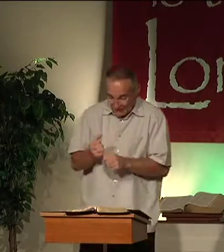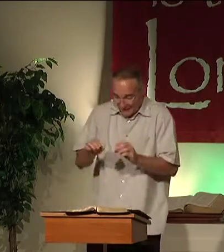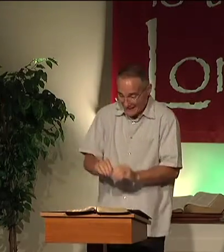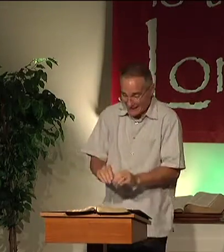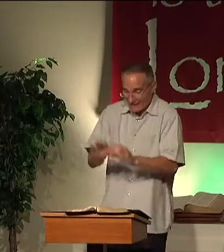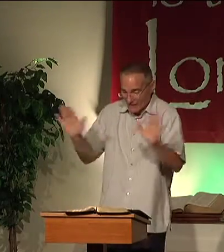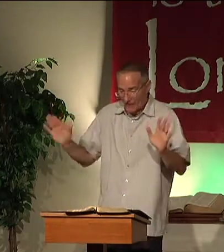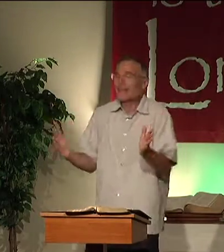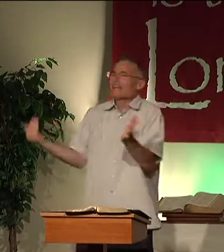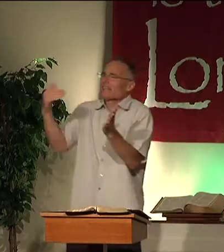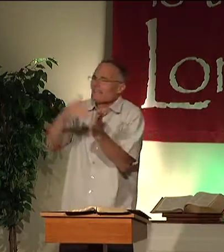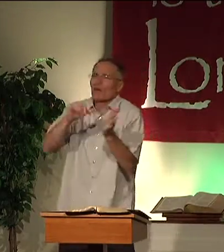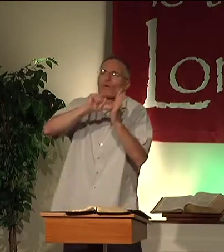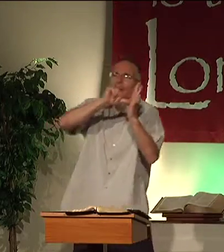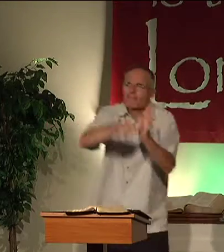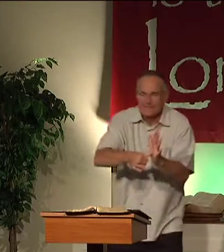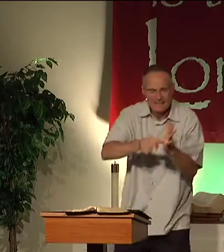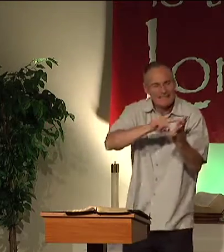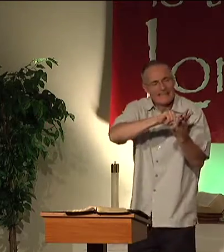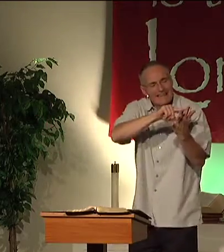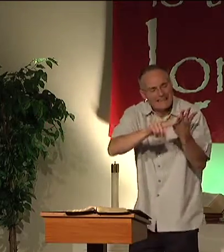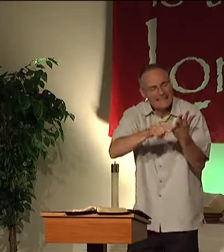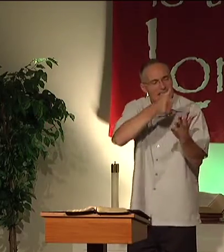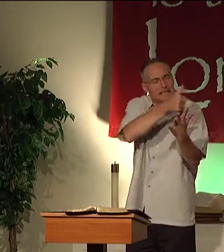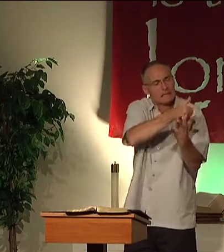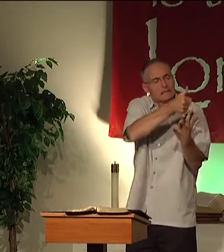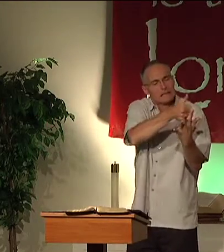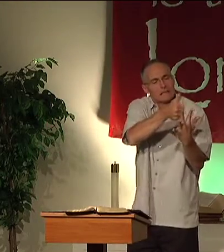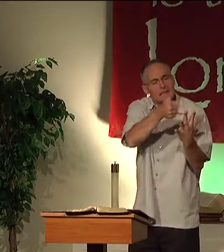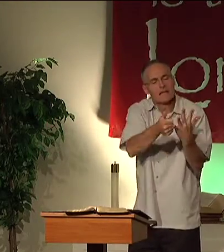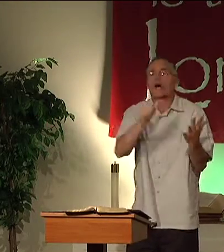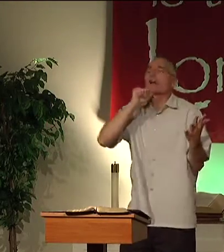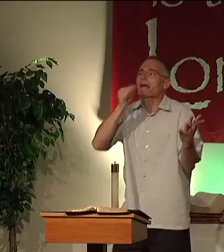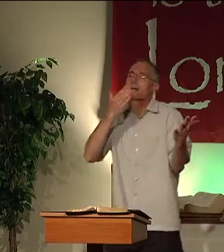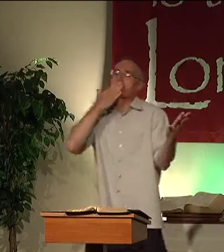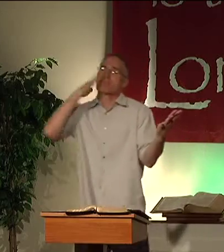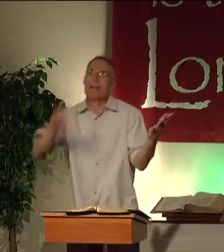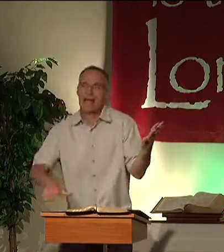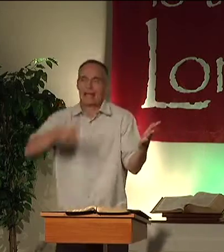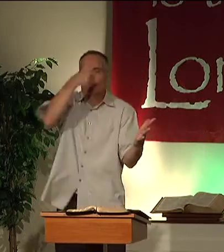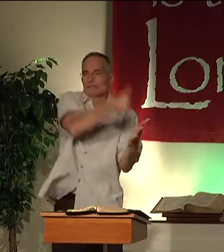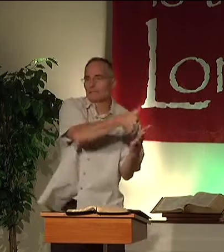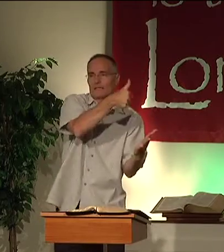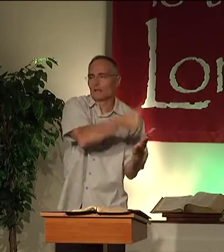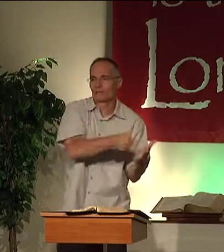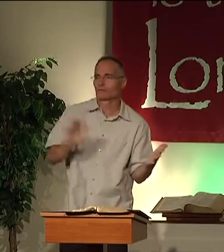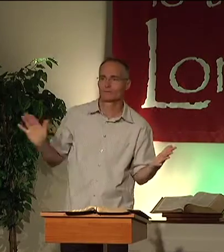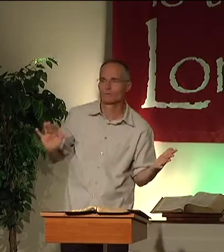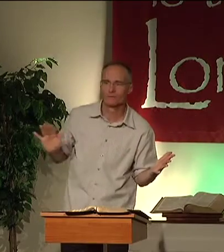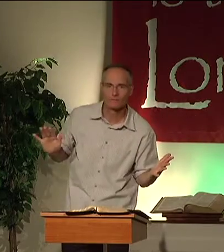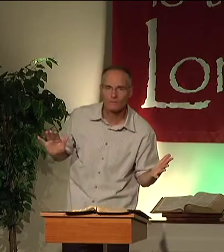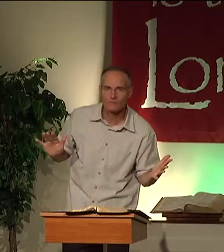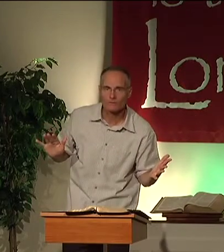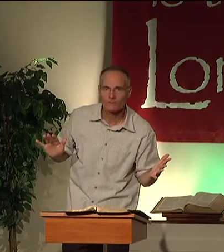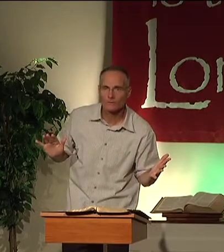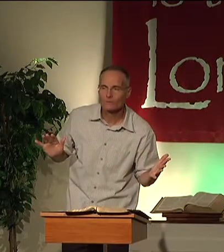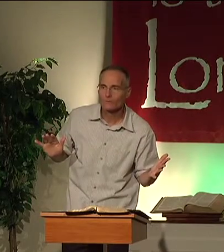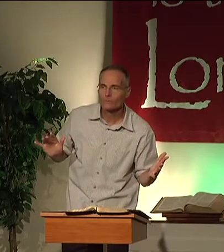Because Jesus makes it clear, and again, we emphasize that each one of these things are not bad in themselves.